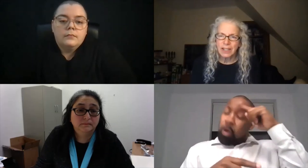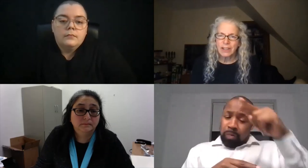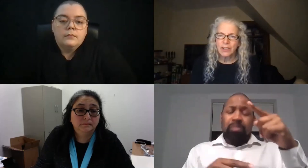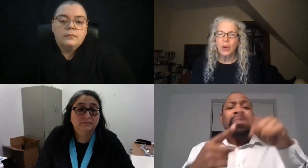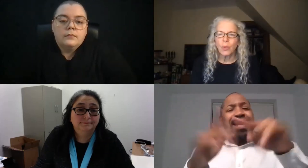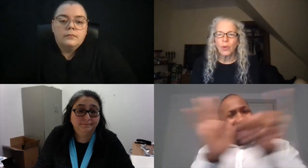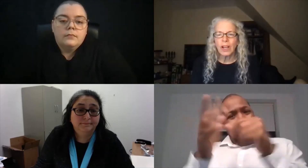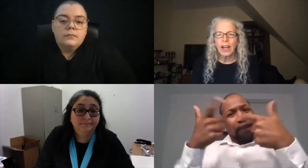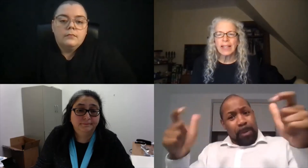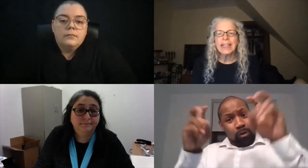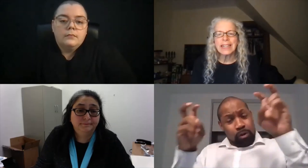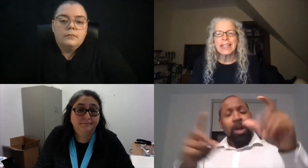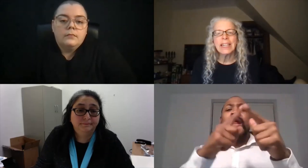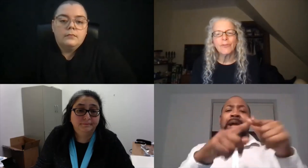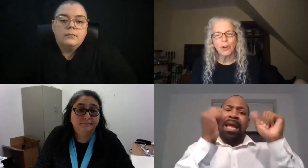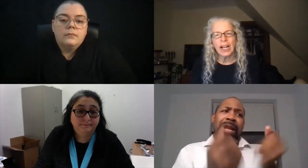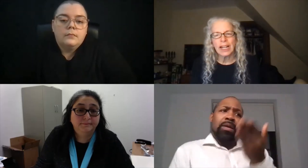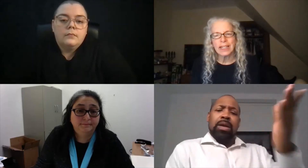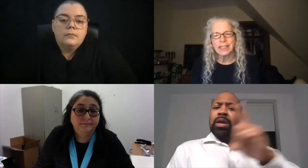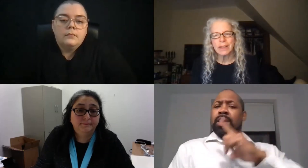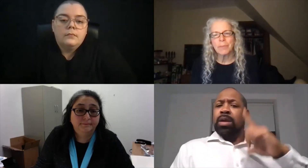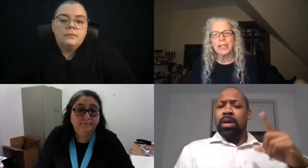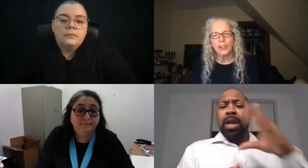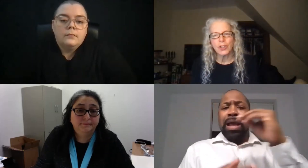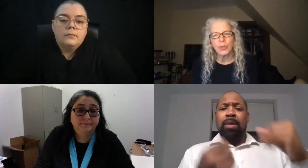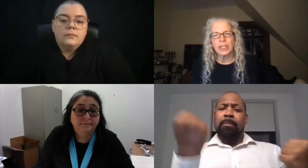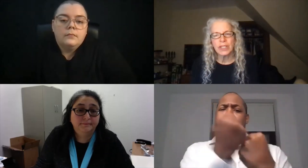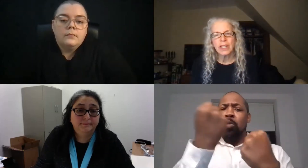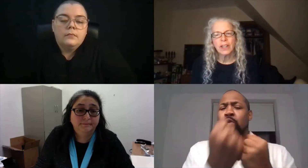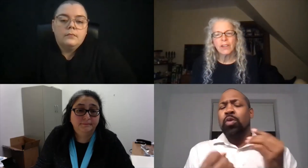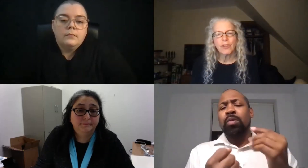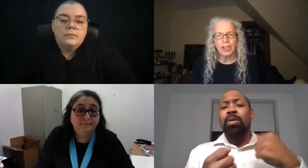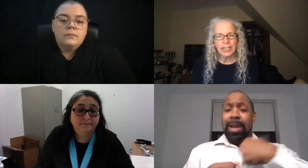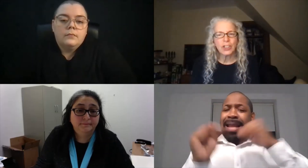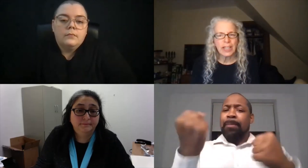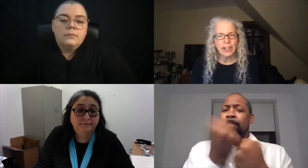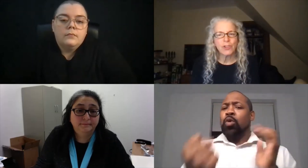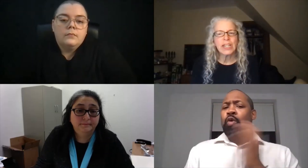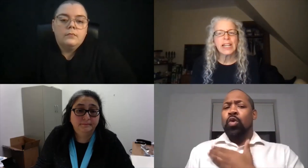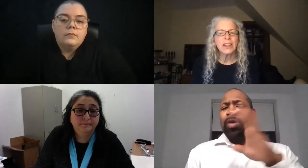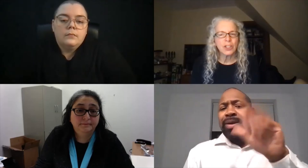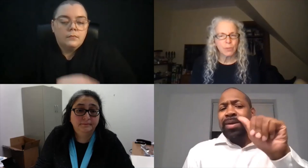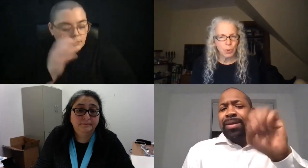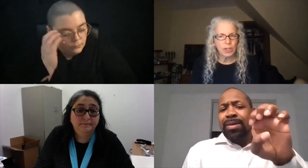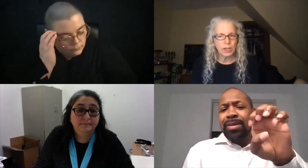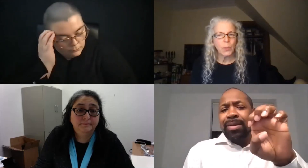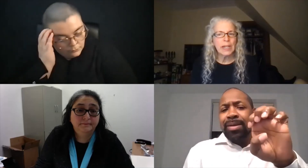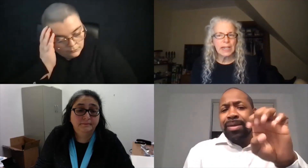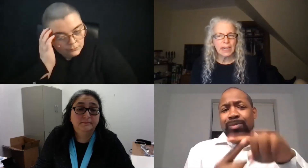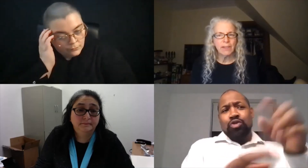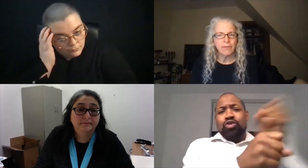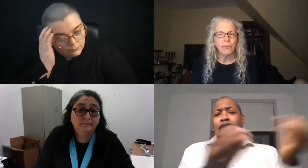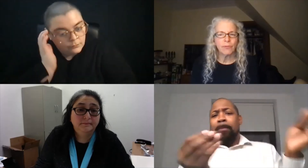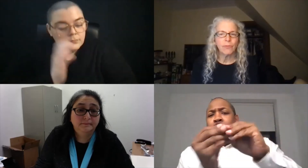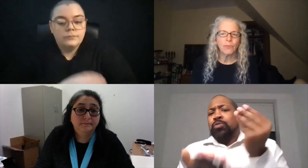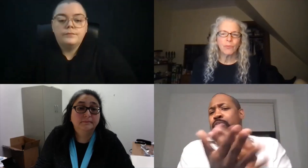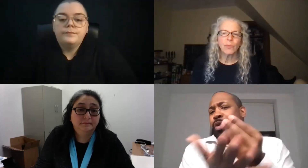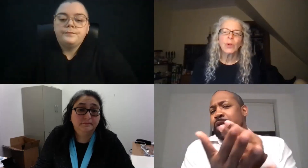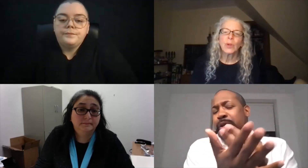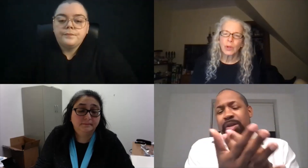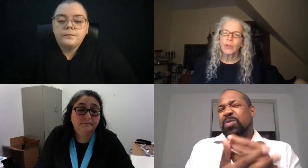So I think the key for us, so big issue is for the legislators to get the support that we need